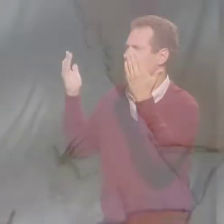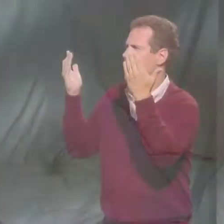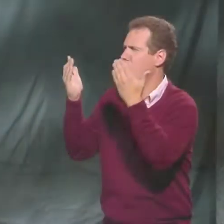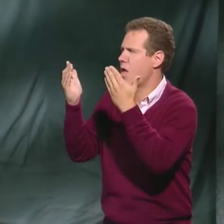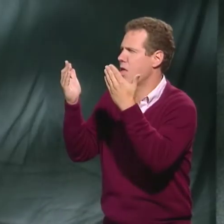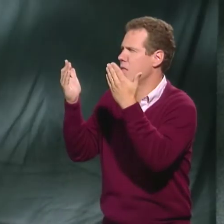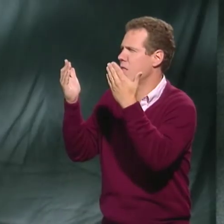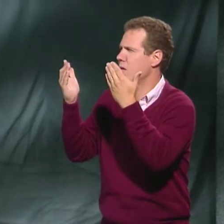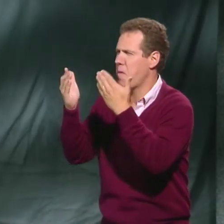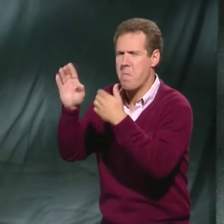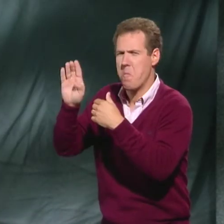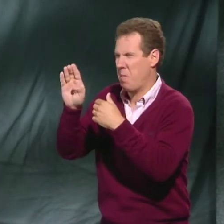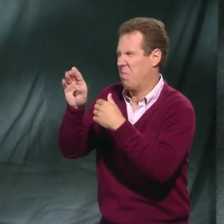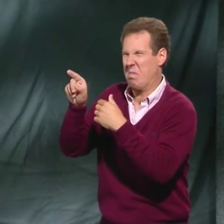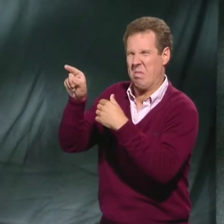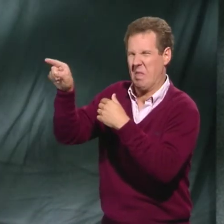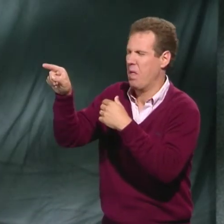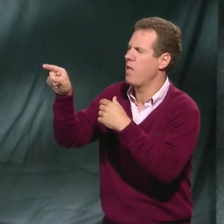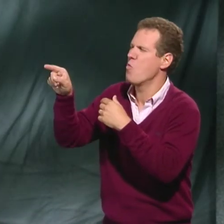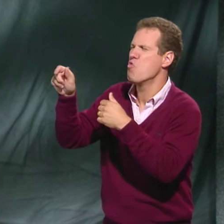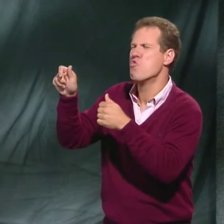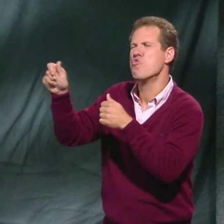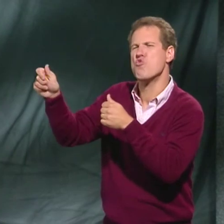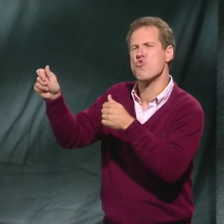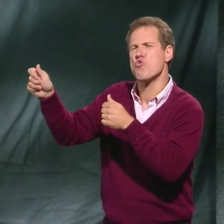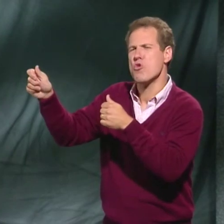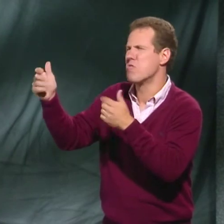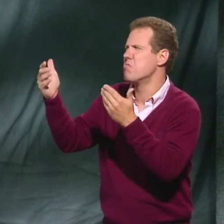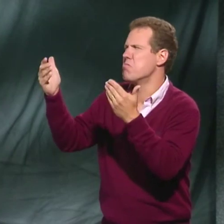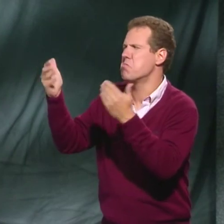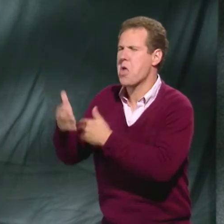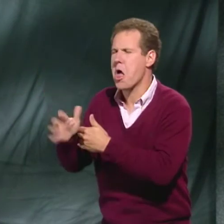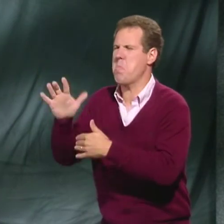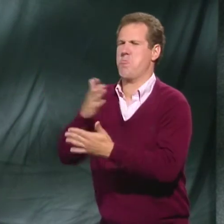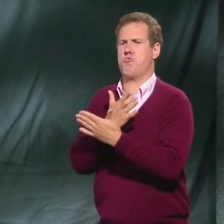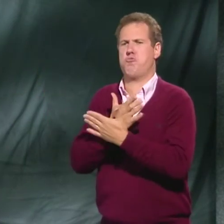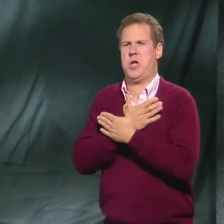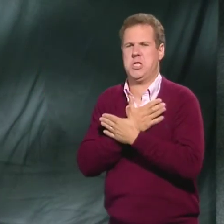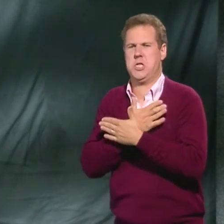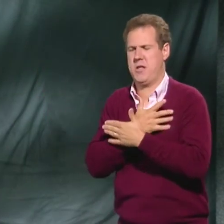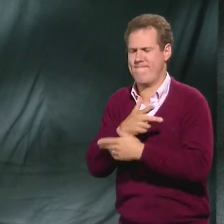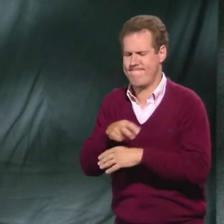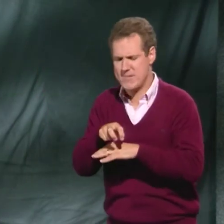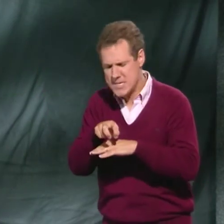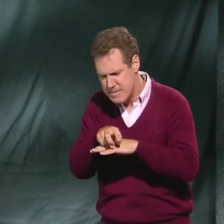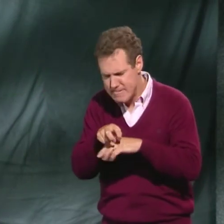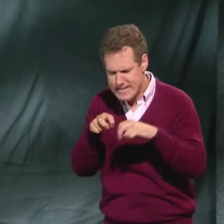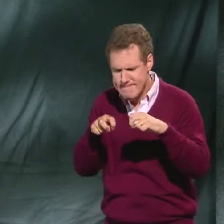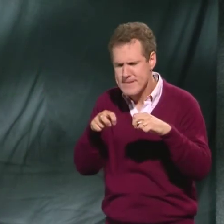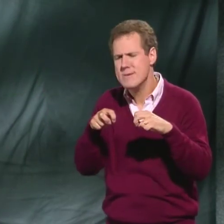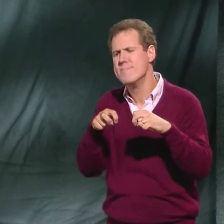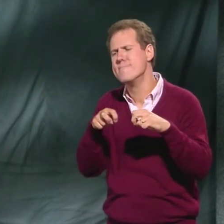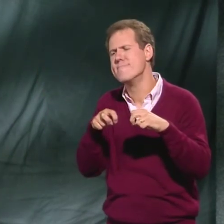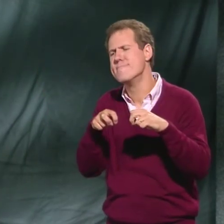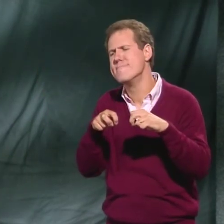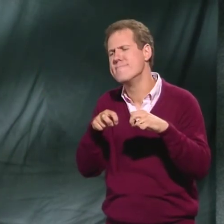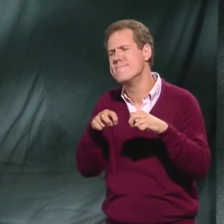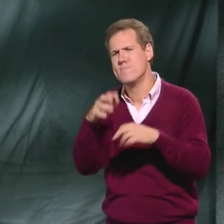it got very dark, and they decided to rest for the evening. The donkey and the dog laid down under a big tree.